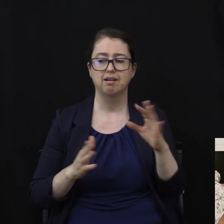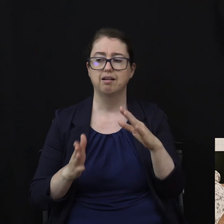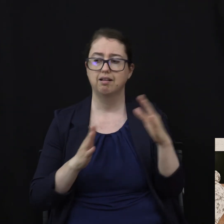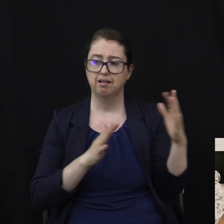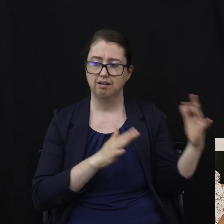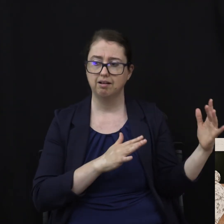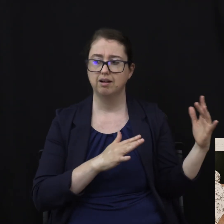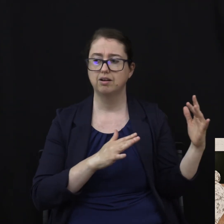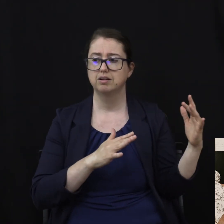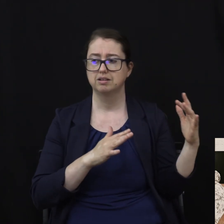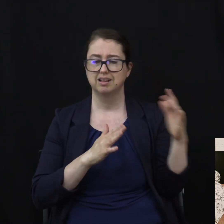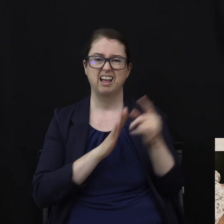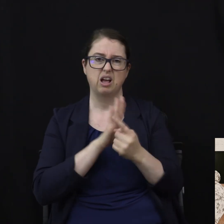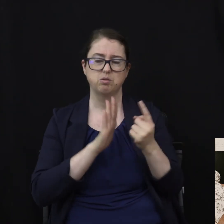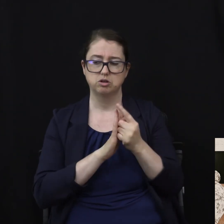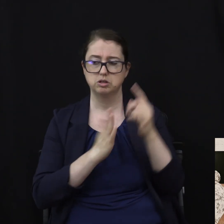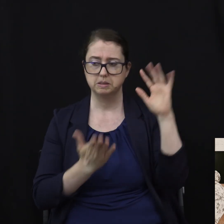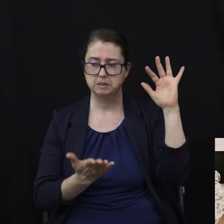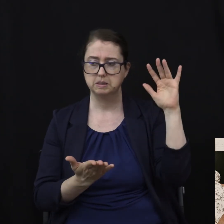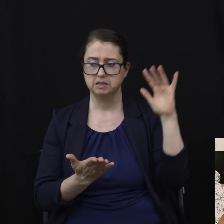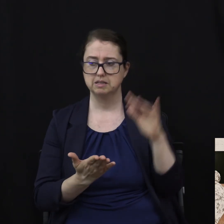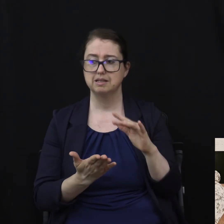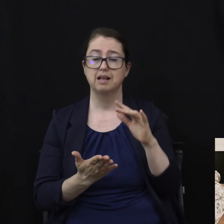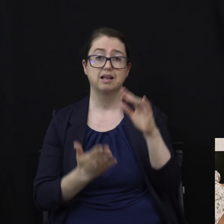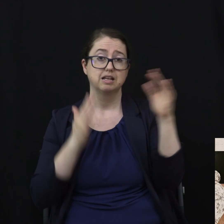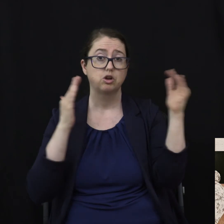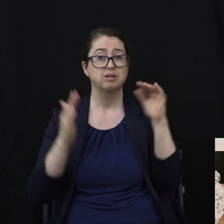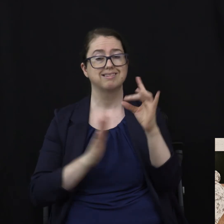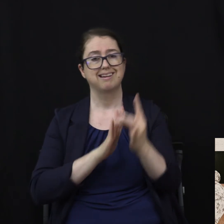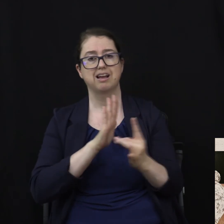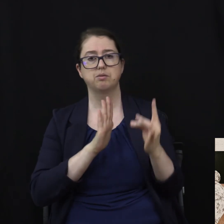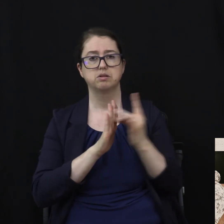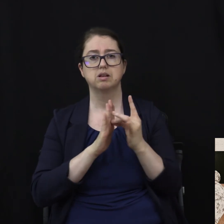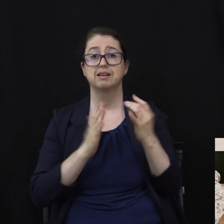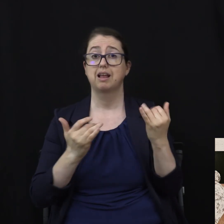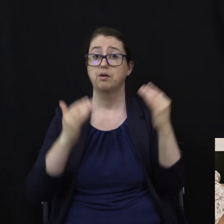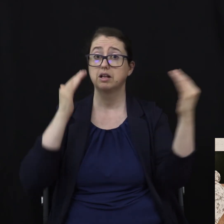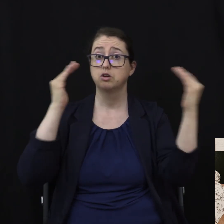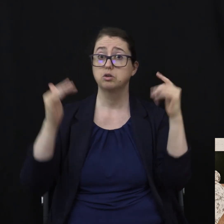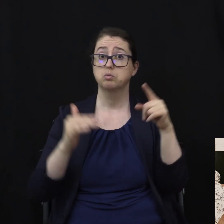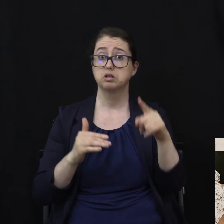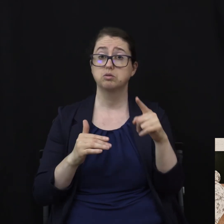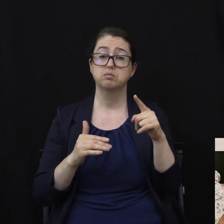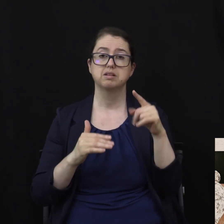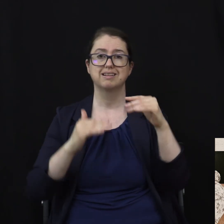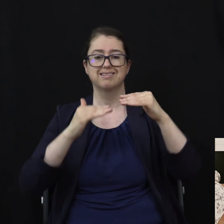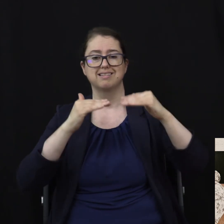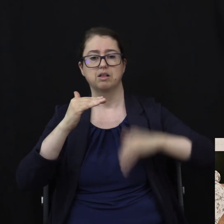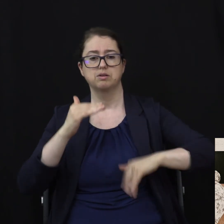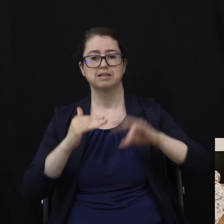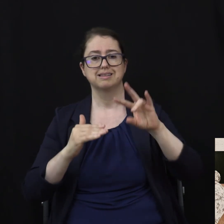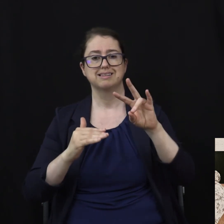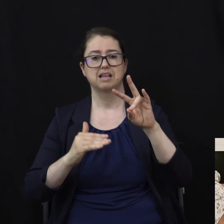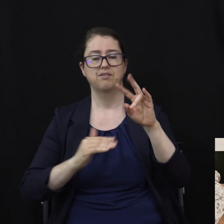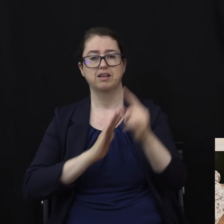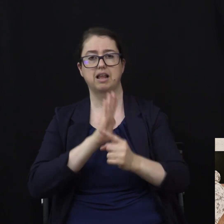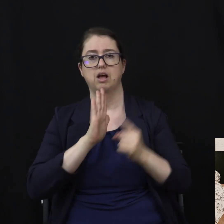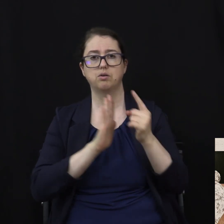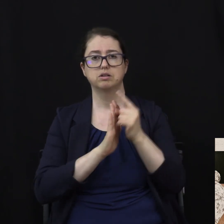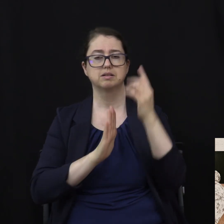hours of sleep. Now, in adults, when you get less than 7 hours of sleep, the rate of death